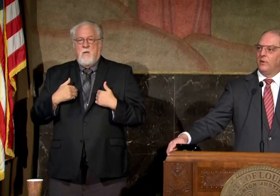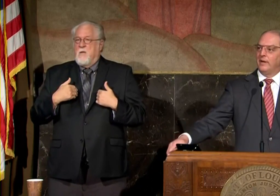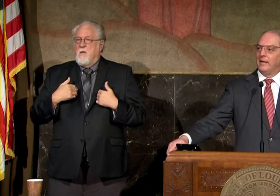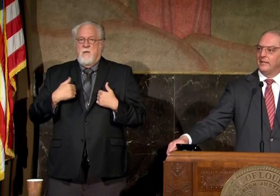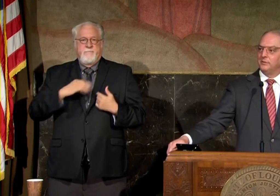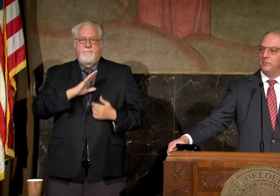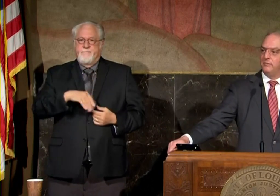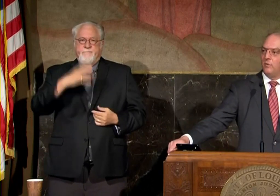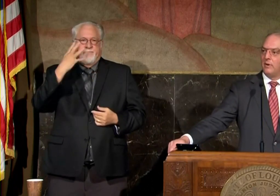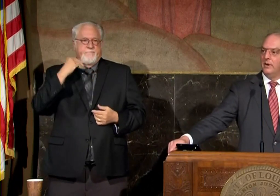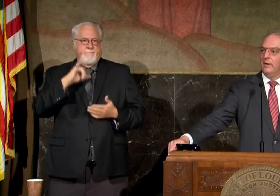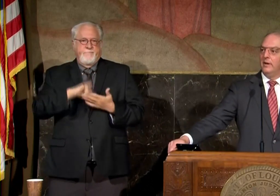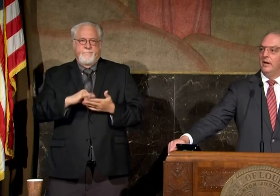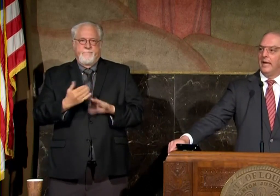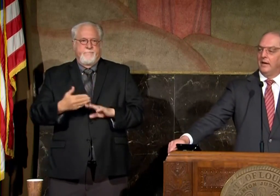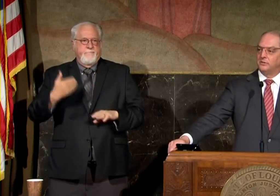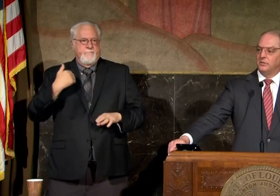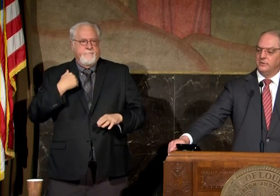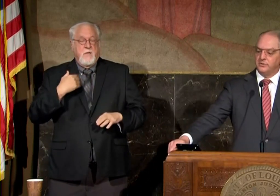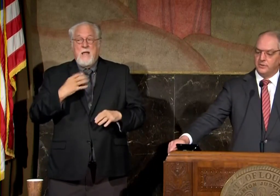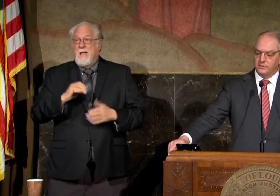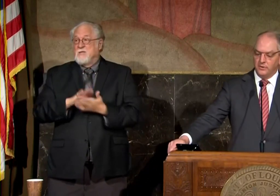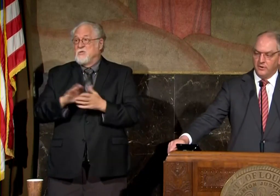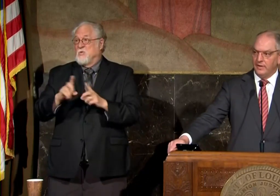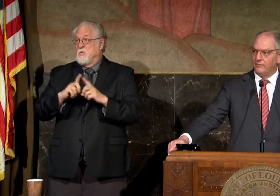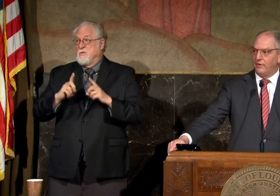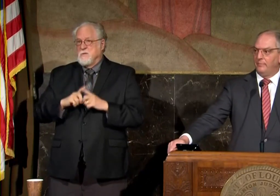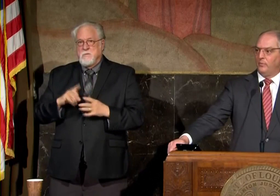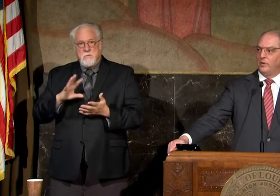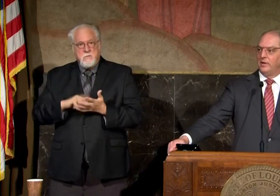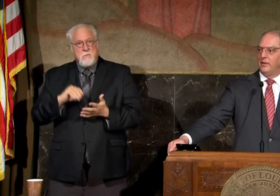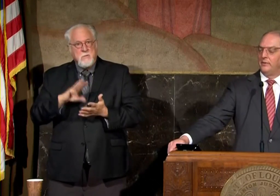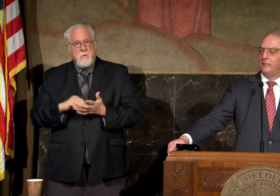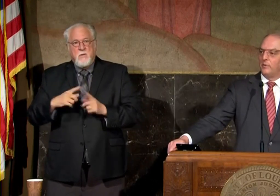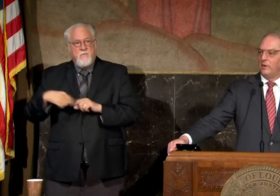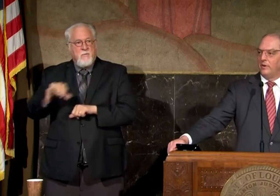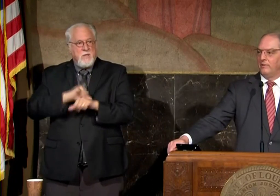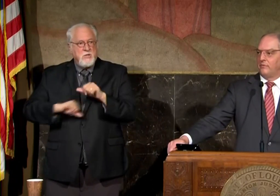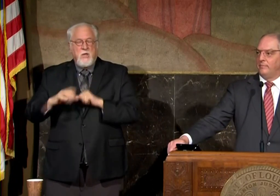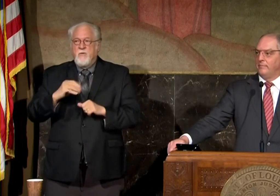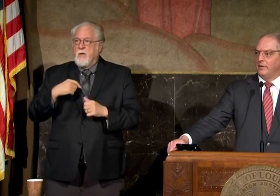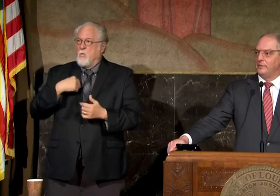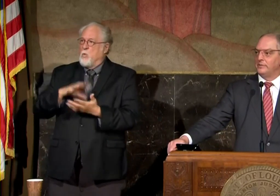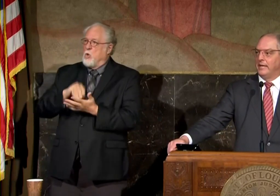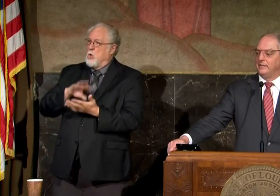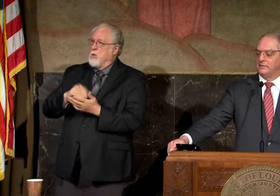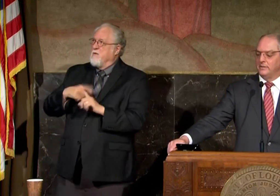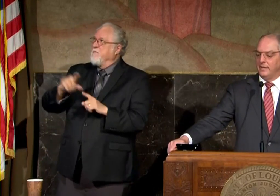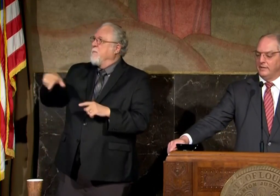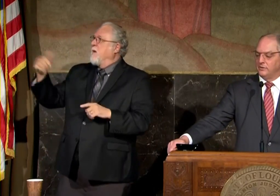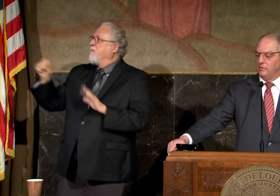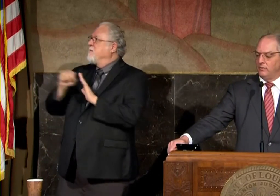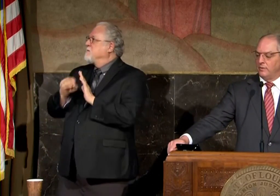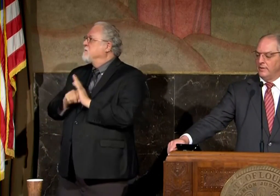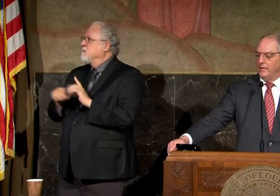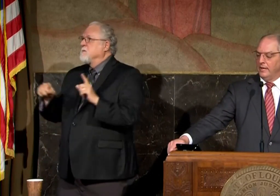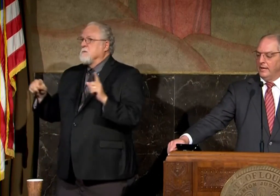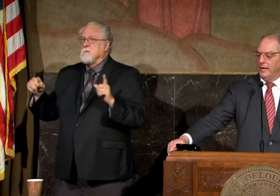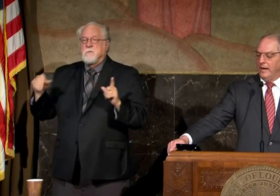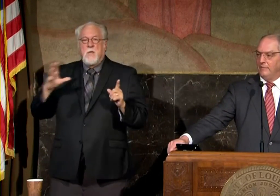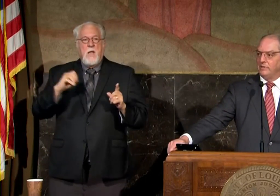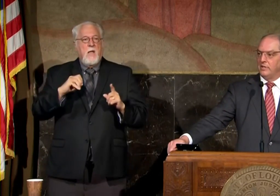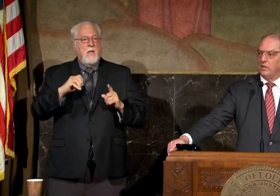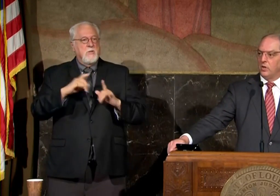anything quite like this before and our school districts are learning from one another and we're learning from other states and so forth